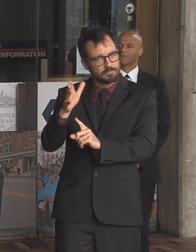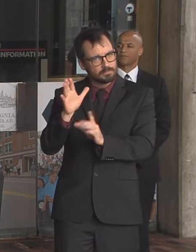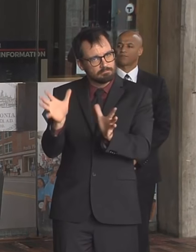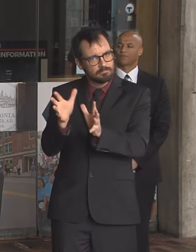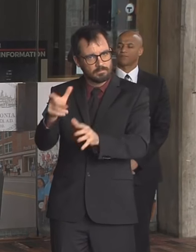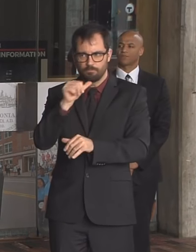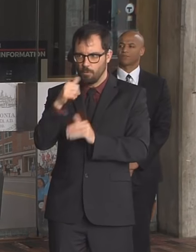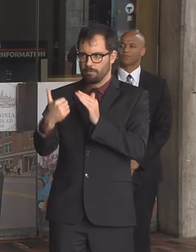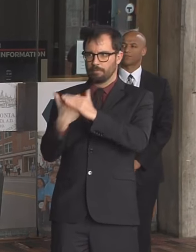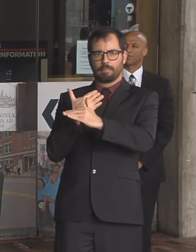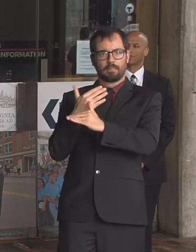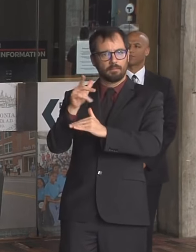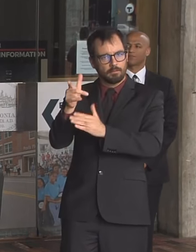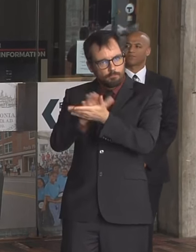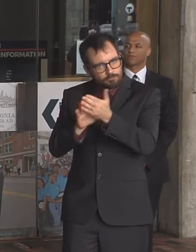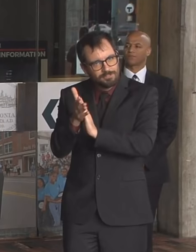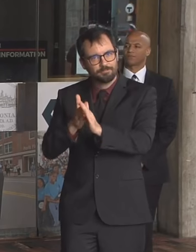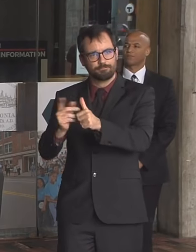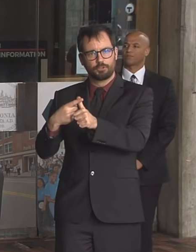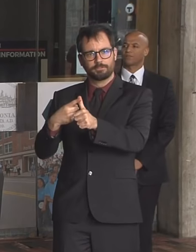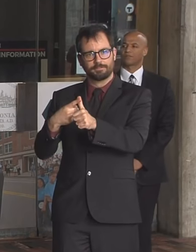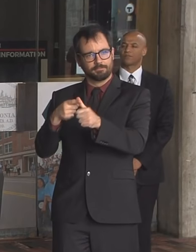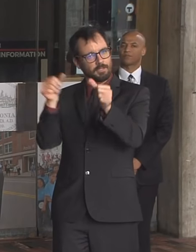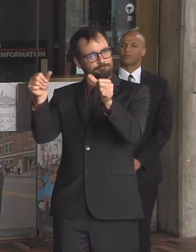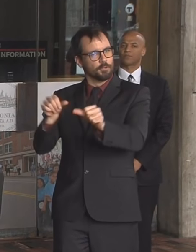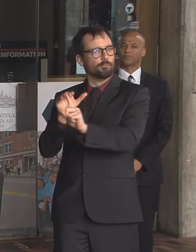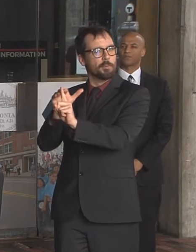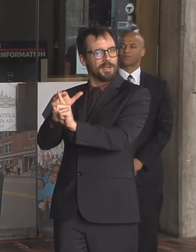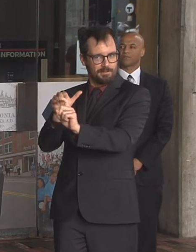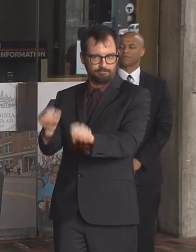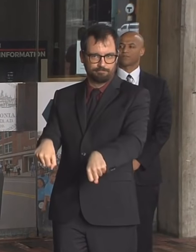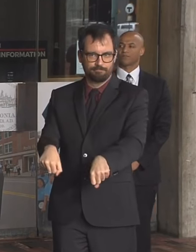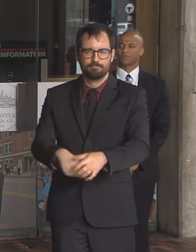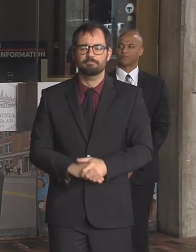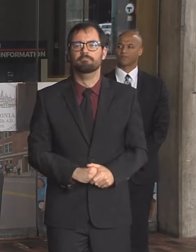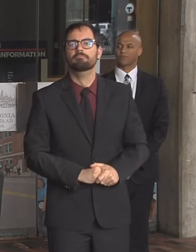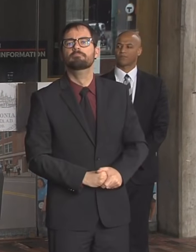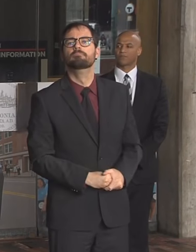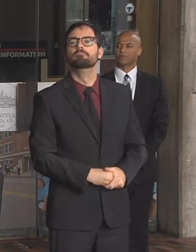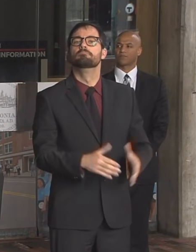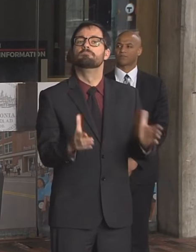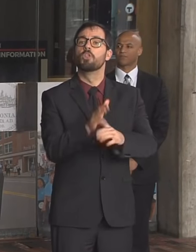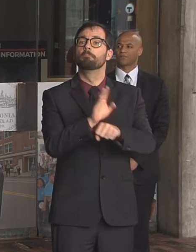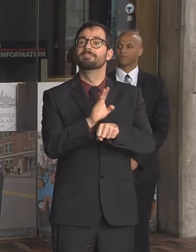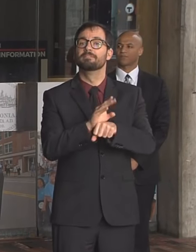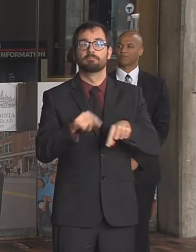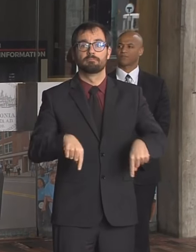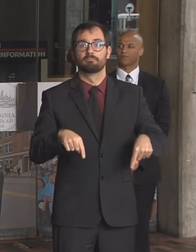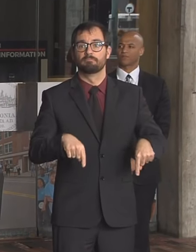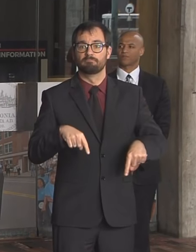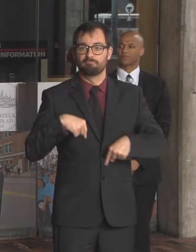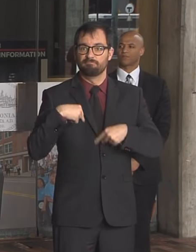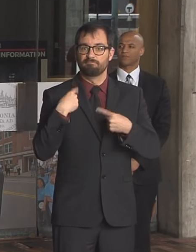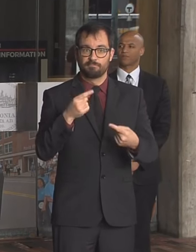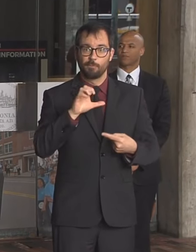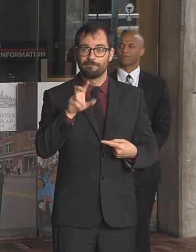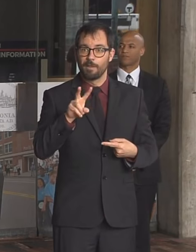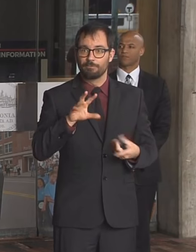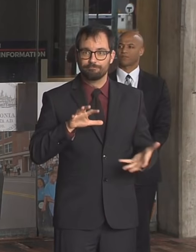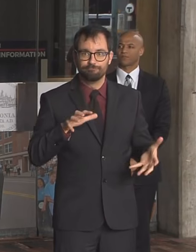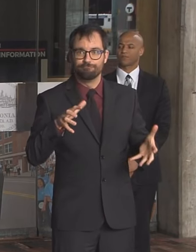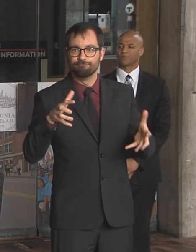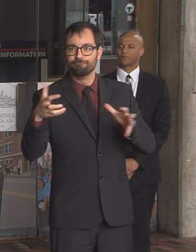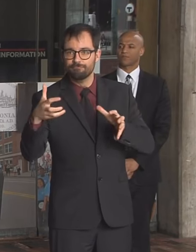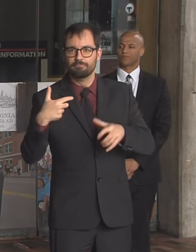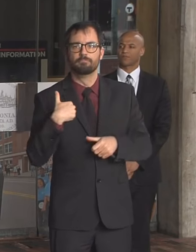We're engaging them. We've been continuing to engage them since this began. Our small business team is out in the neighborhoods. We sent letters on safety